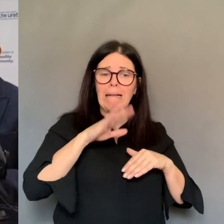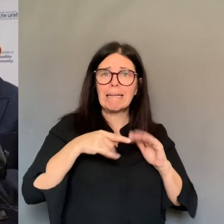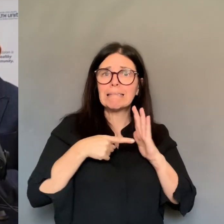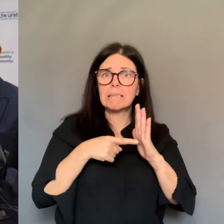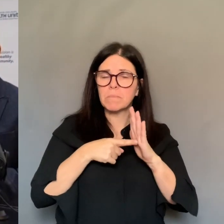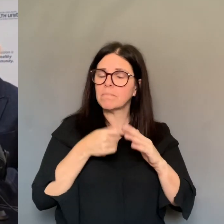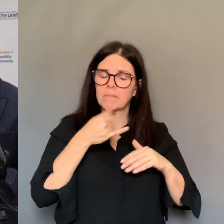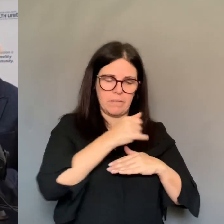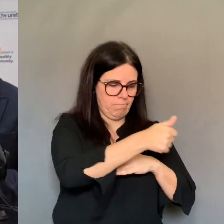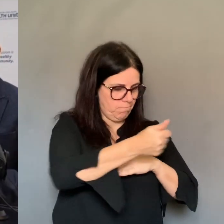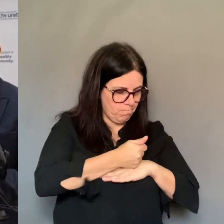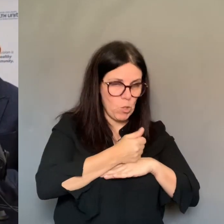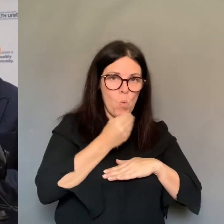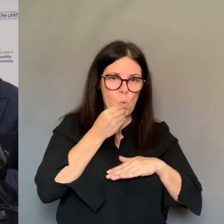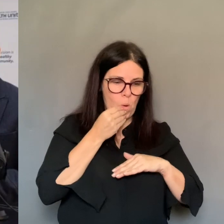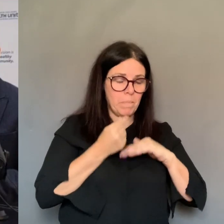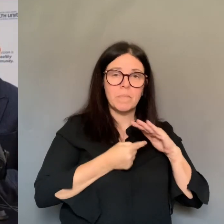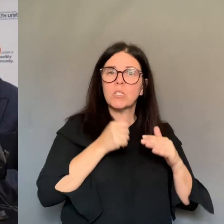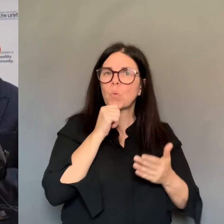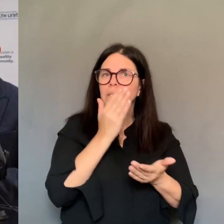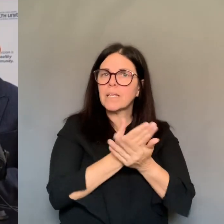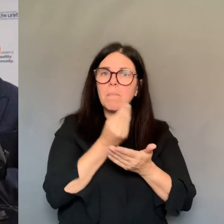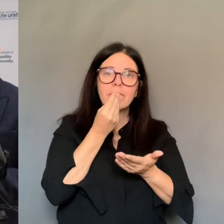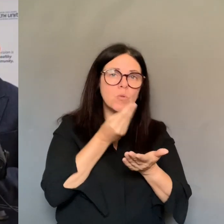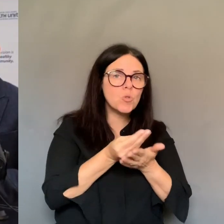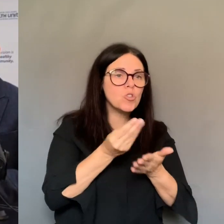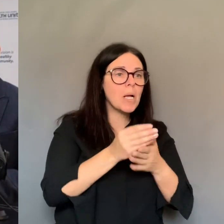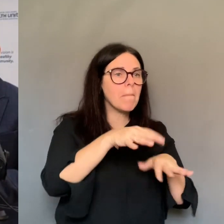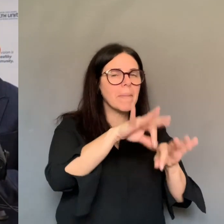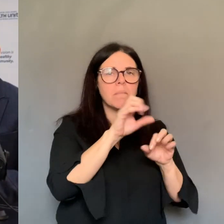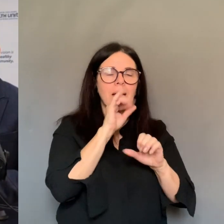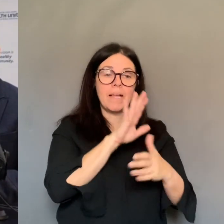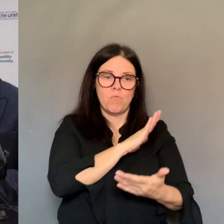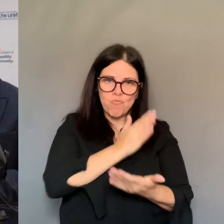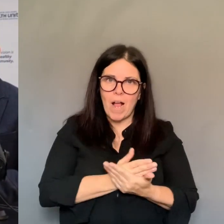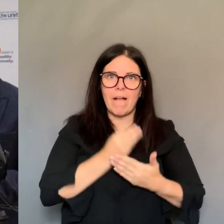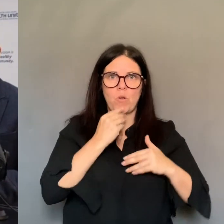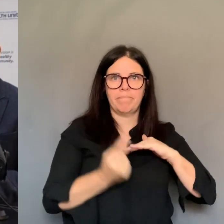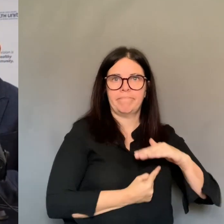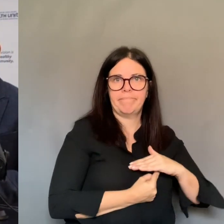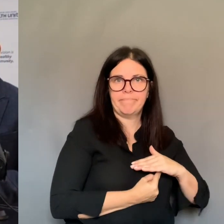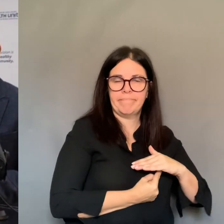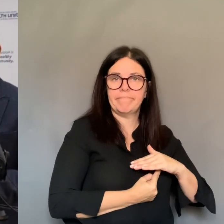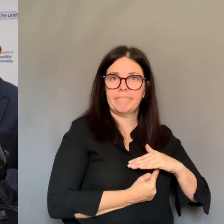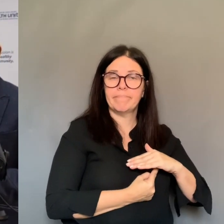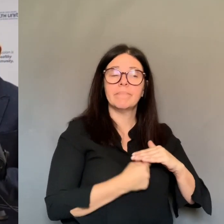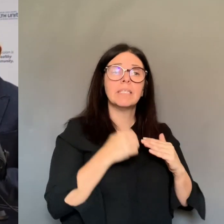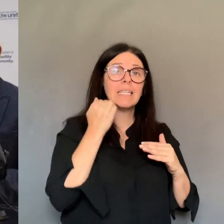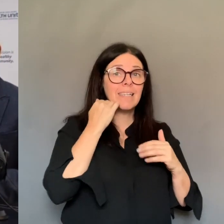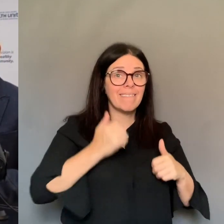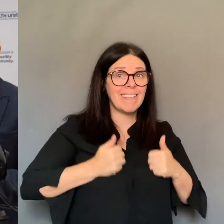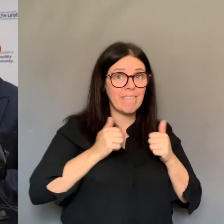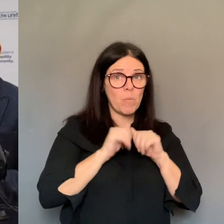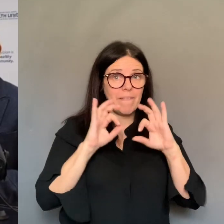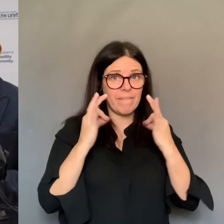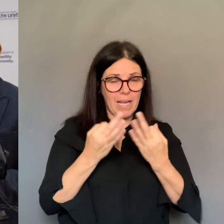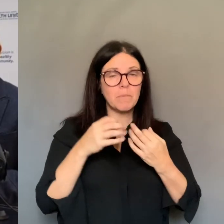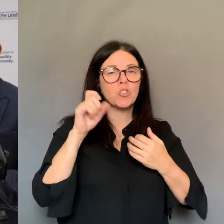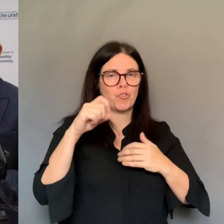to stop for groceries or picking up anything. They're going back to their home. If they're living with their family, they should self-isolate them from